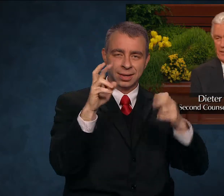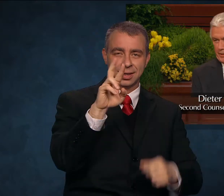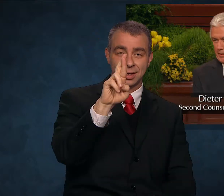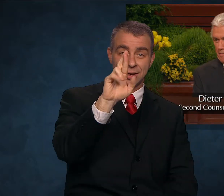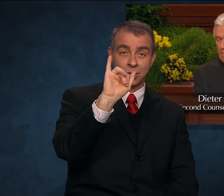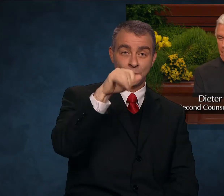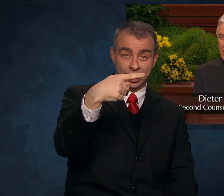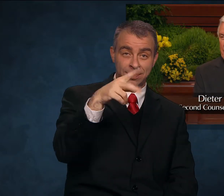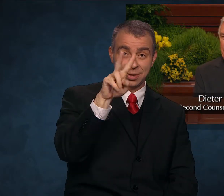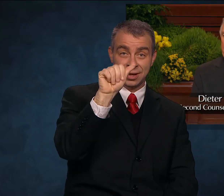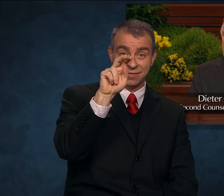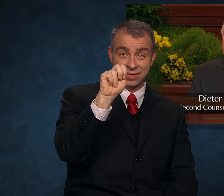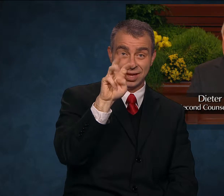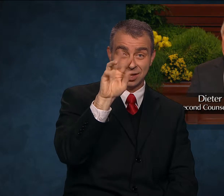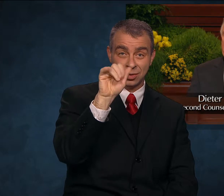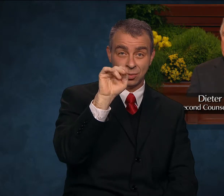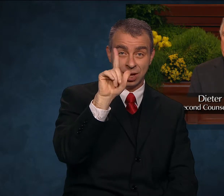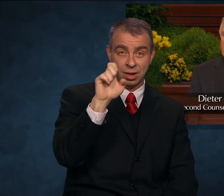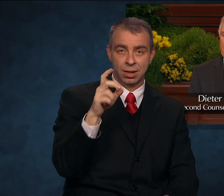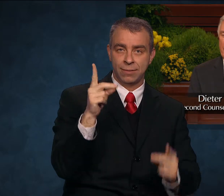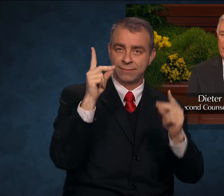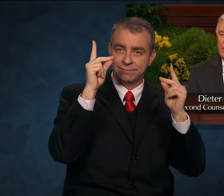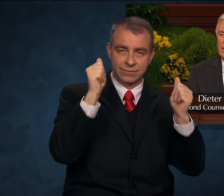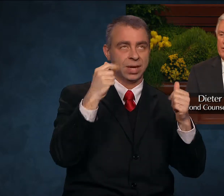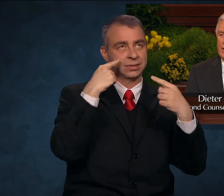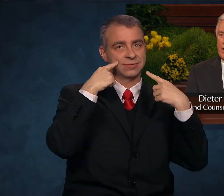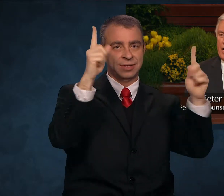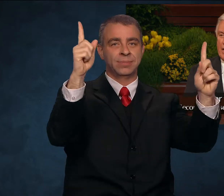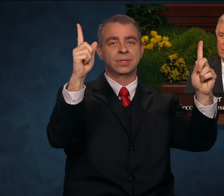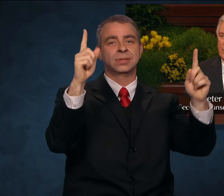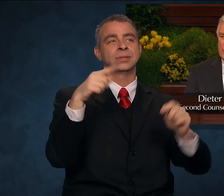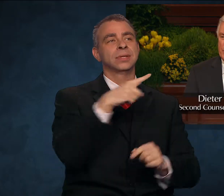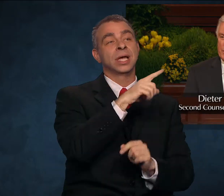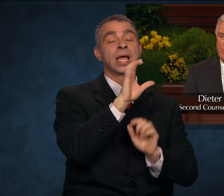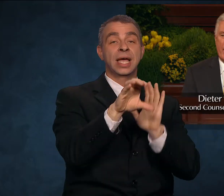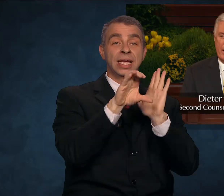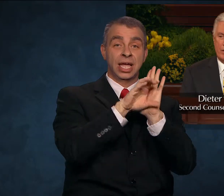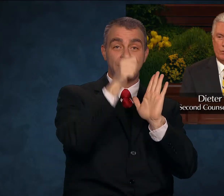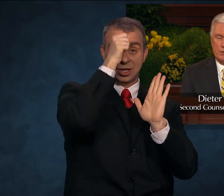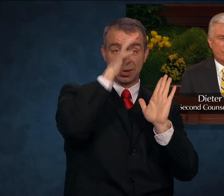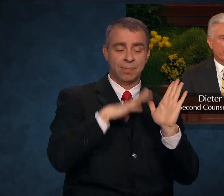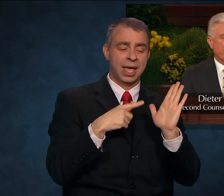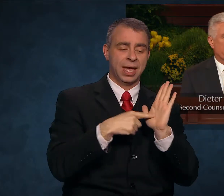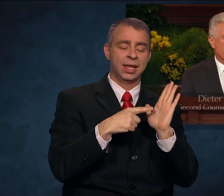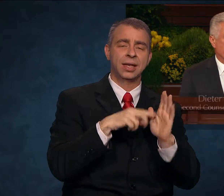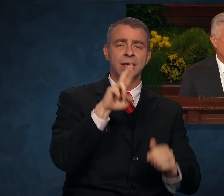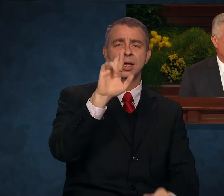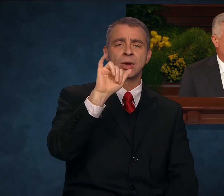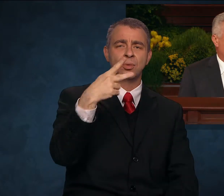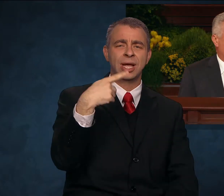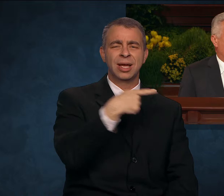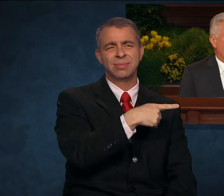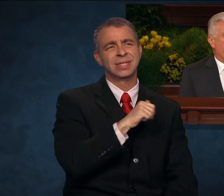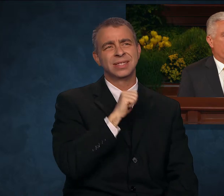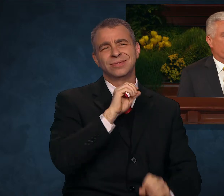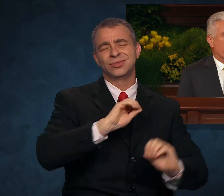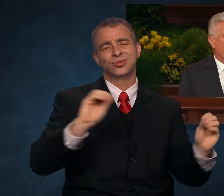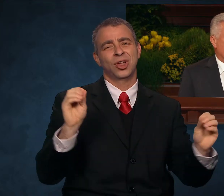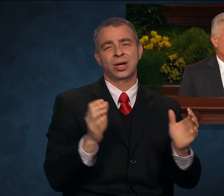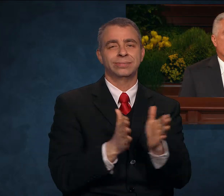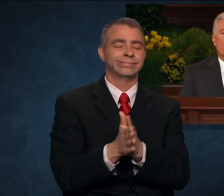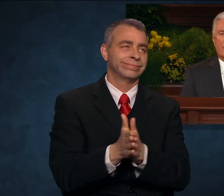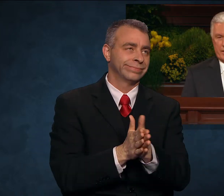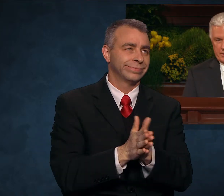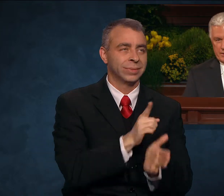classic. The main character, Rip, is an unambitious man who is very good at